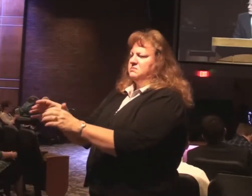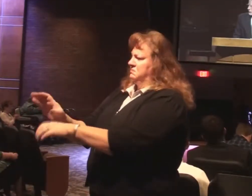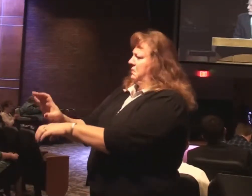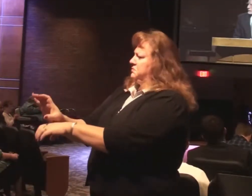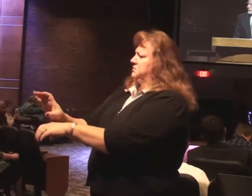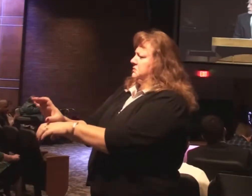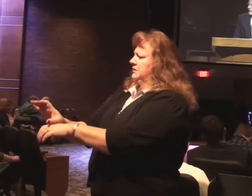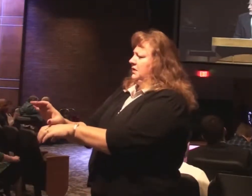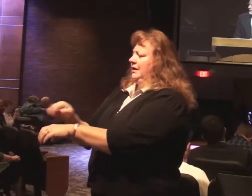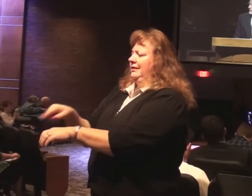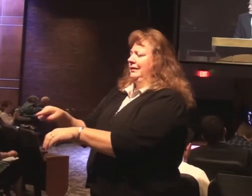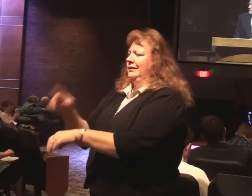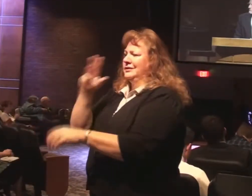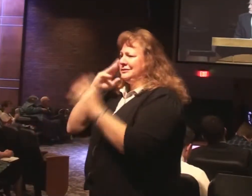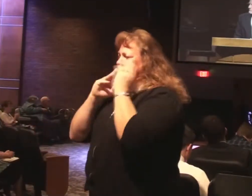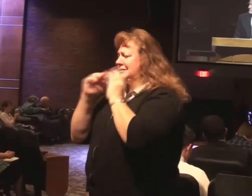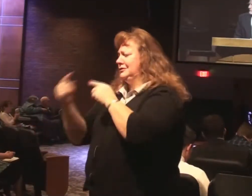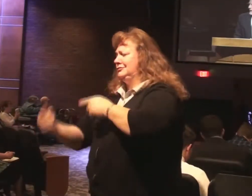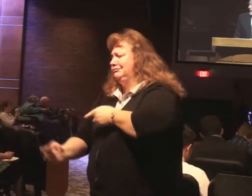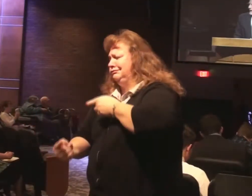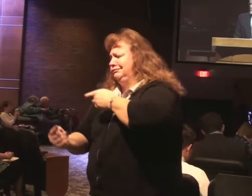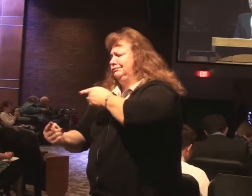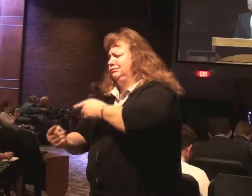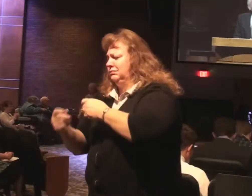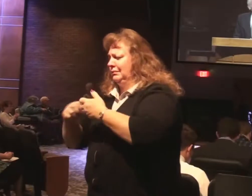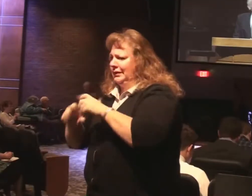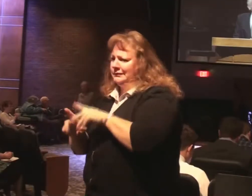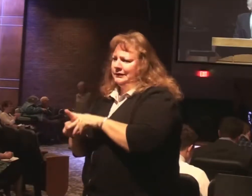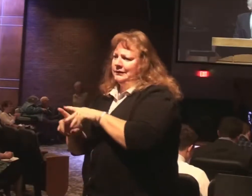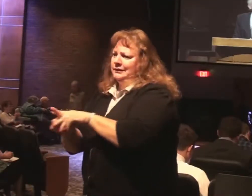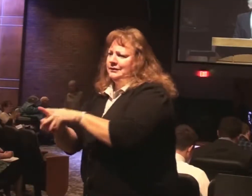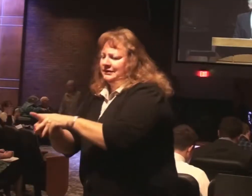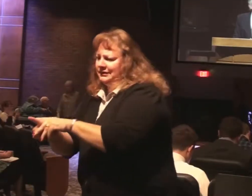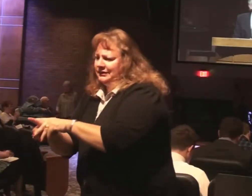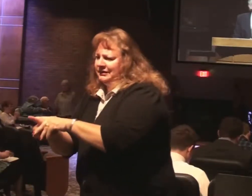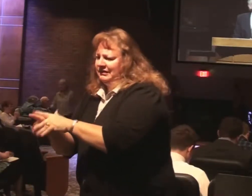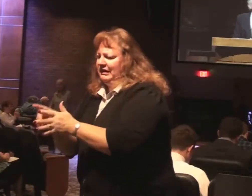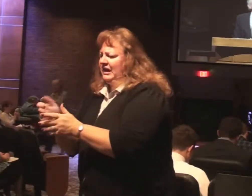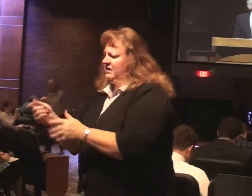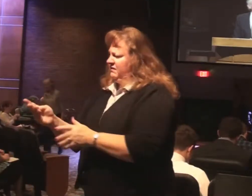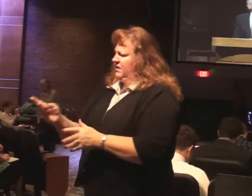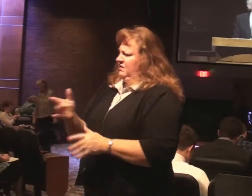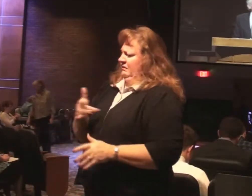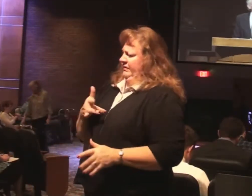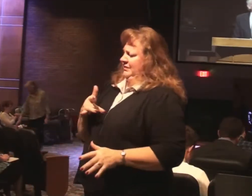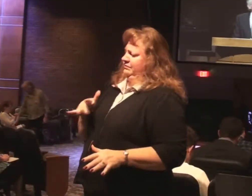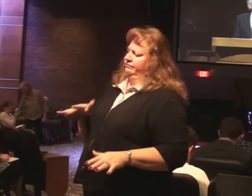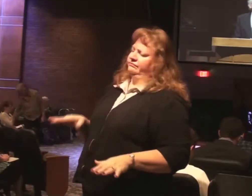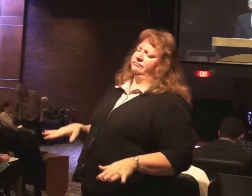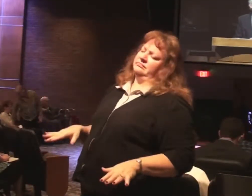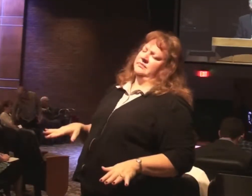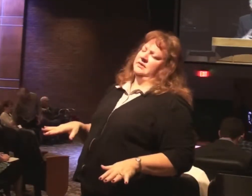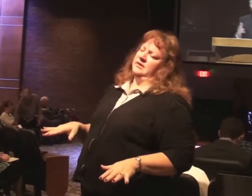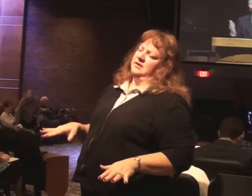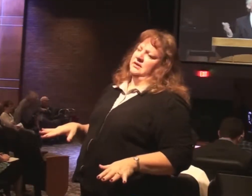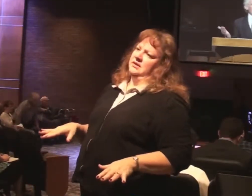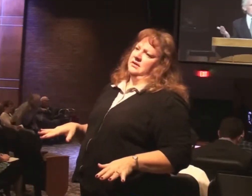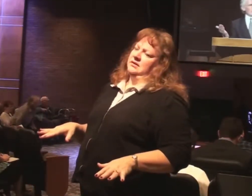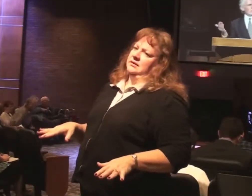struggles and trials and it's wearing some of them down. Some of them are thinking maybe a